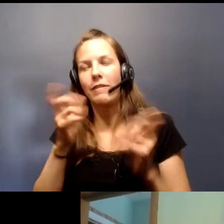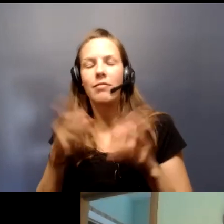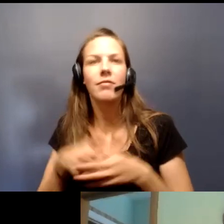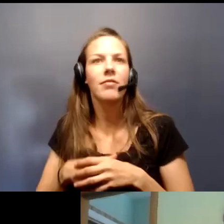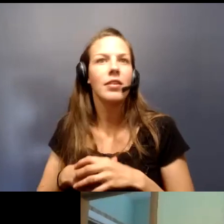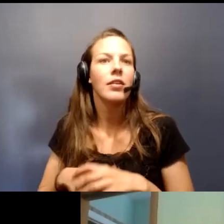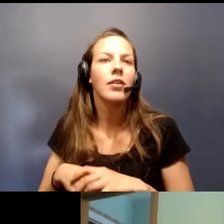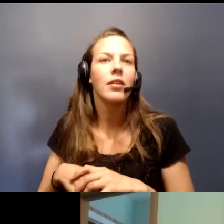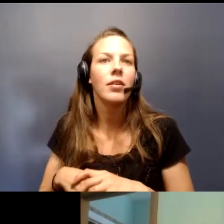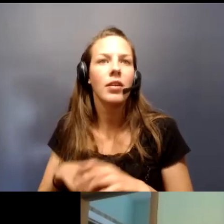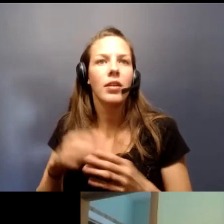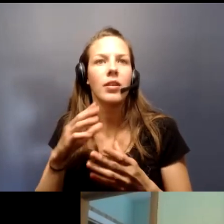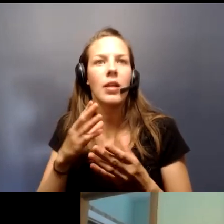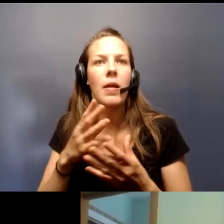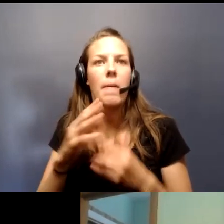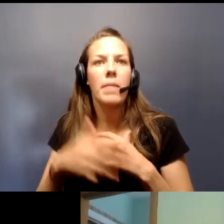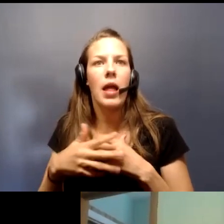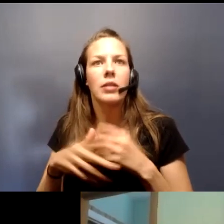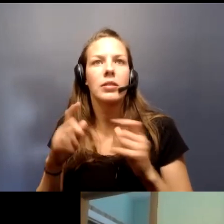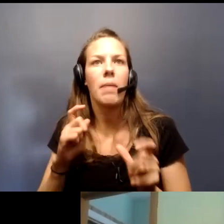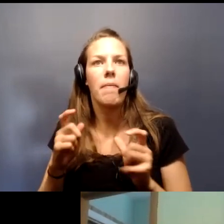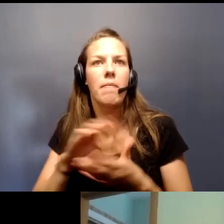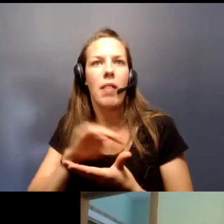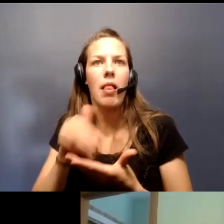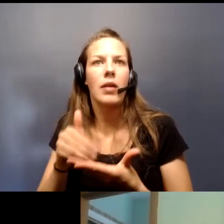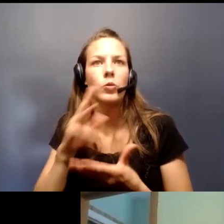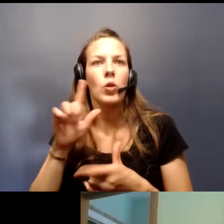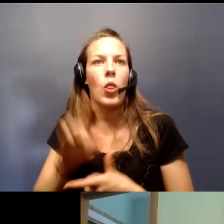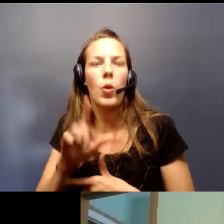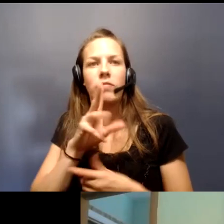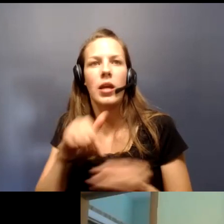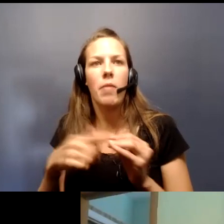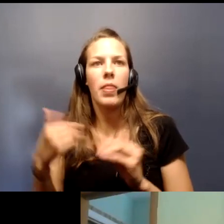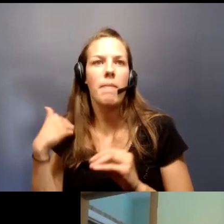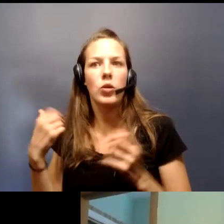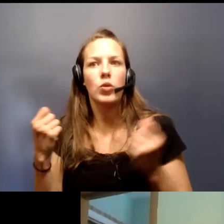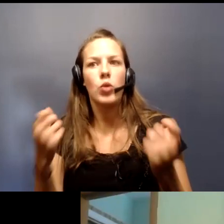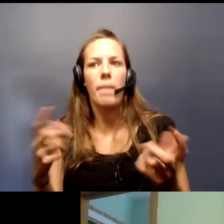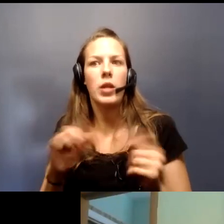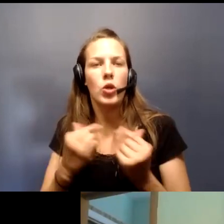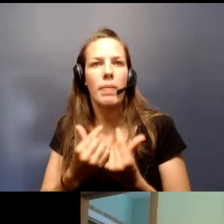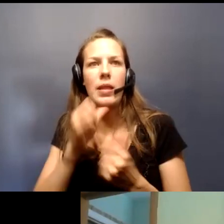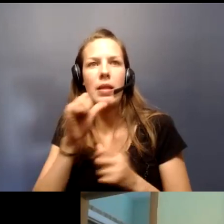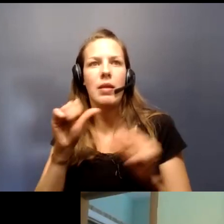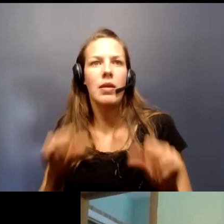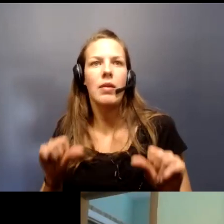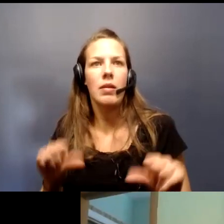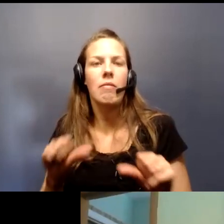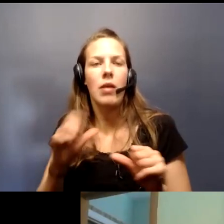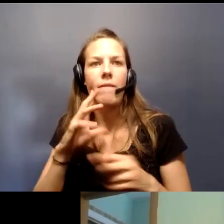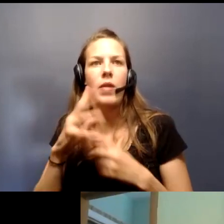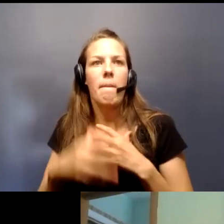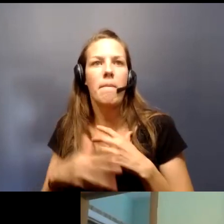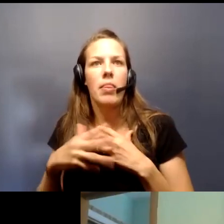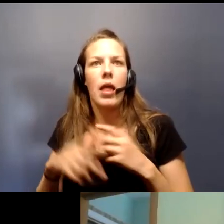The blood supply is low. We've talked about this before because so many groups are unable to hold blood drives who